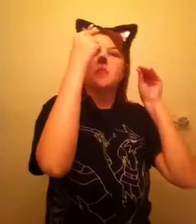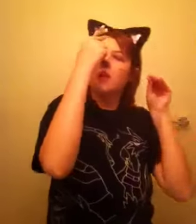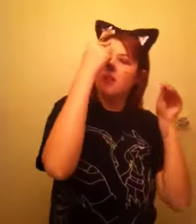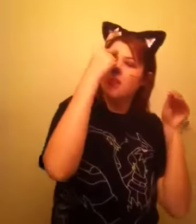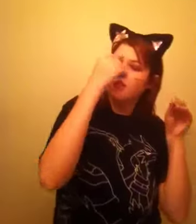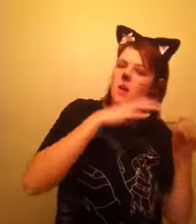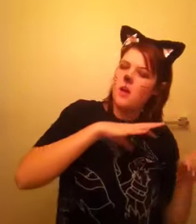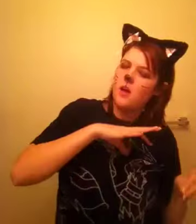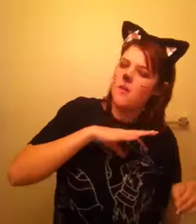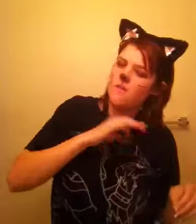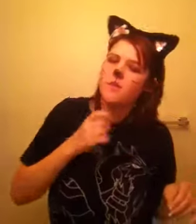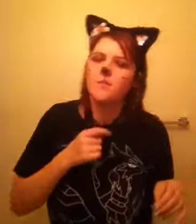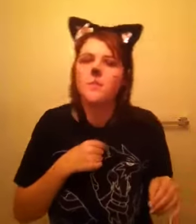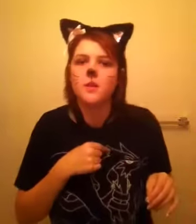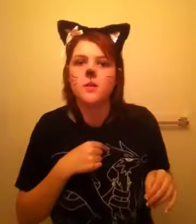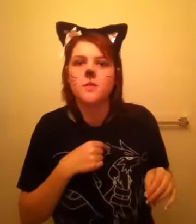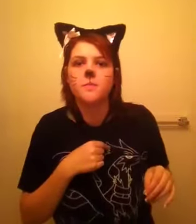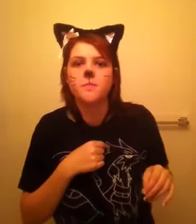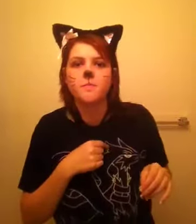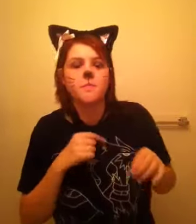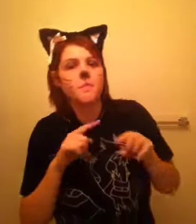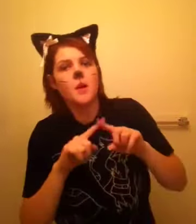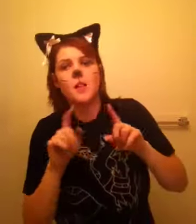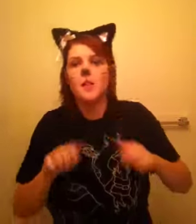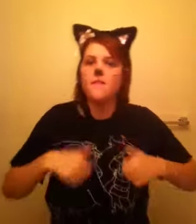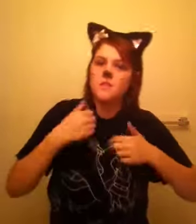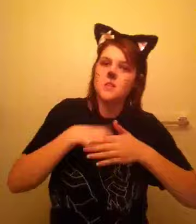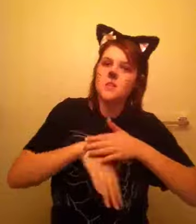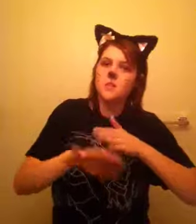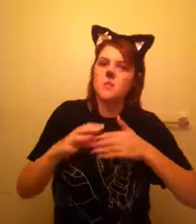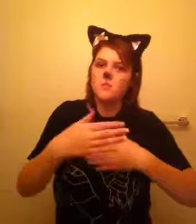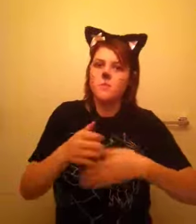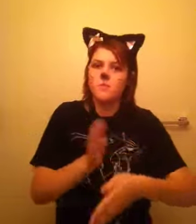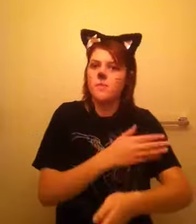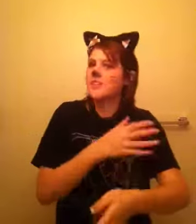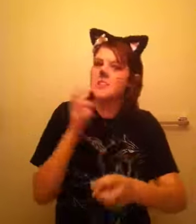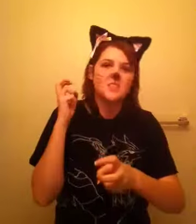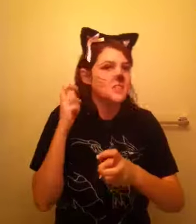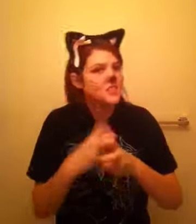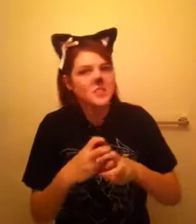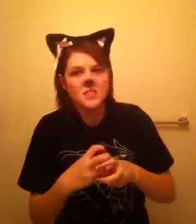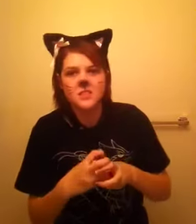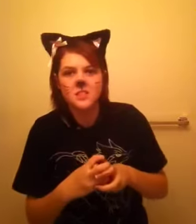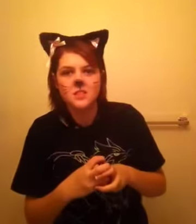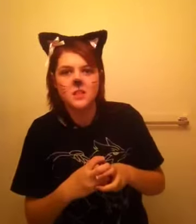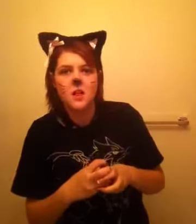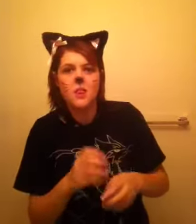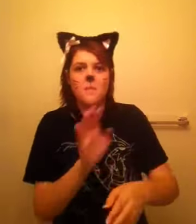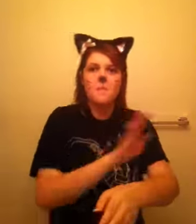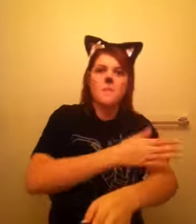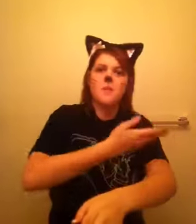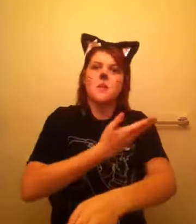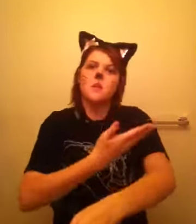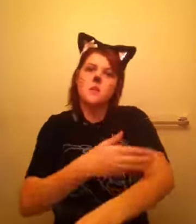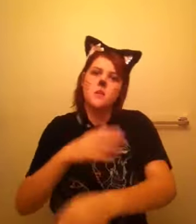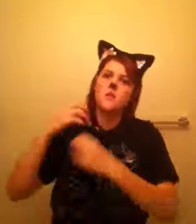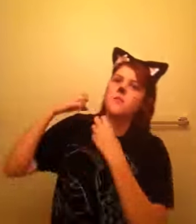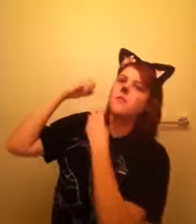and think that I have found me. But life inside the music box ain't easy. The melody, the